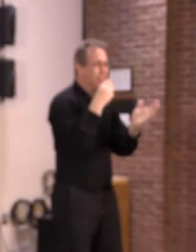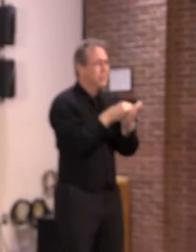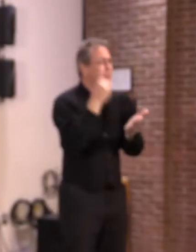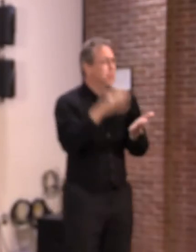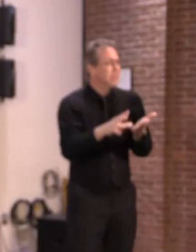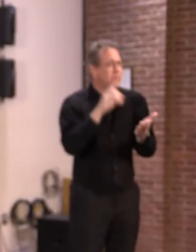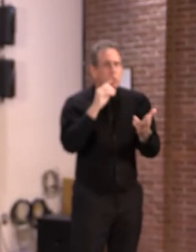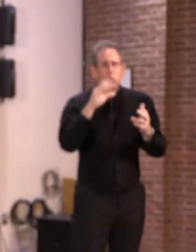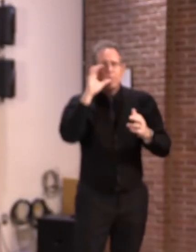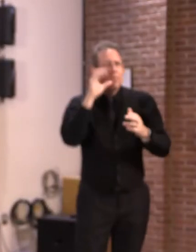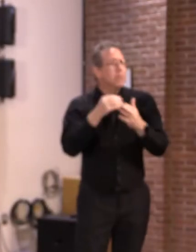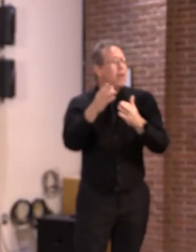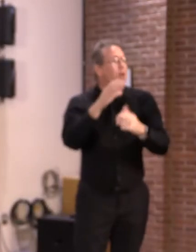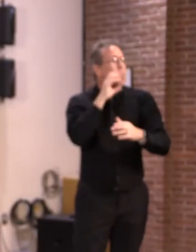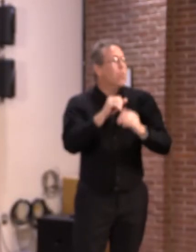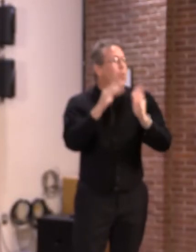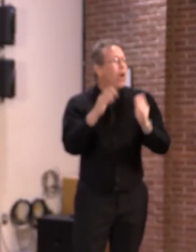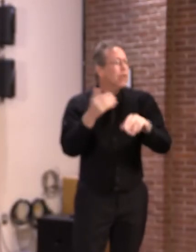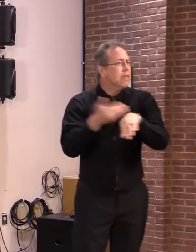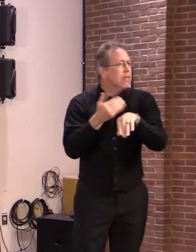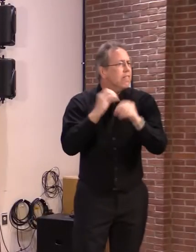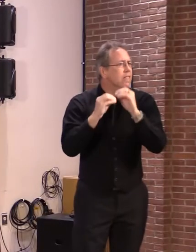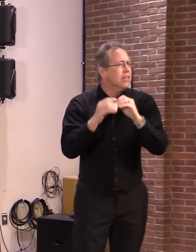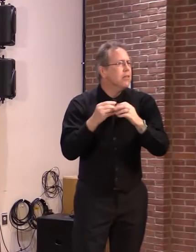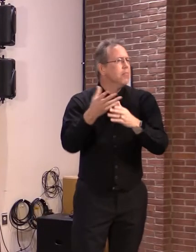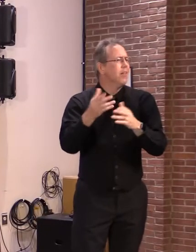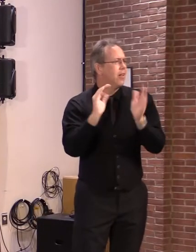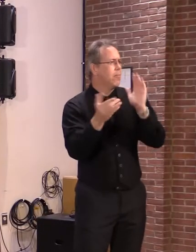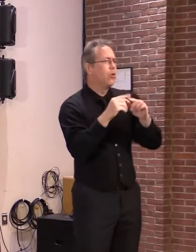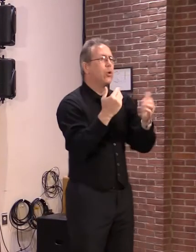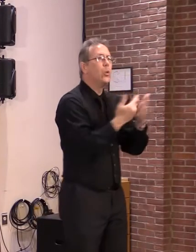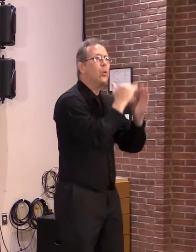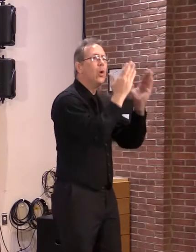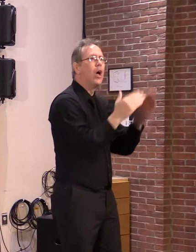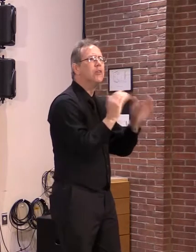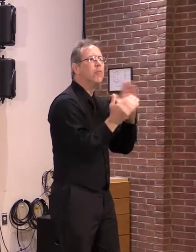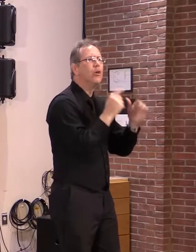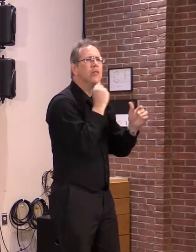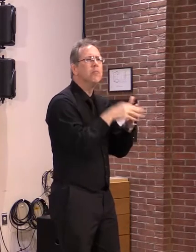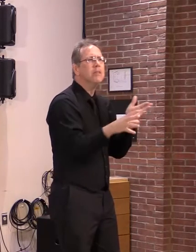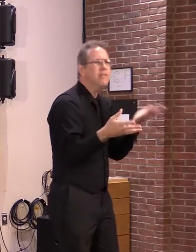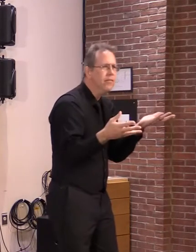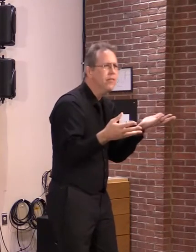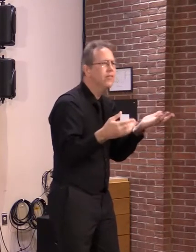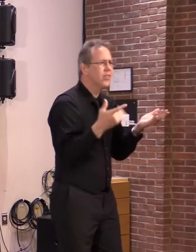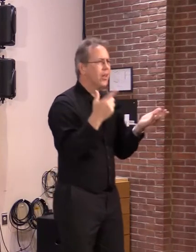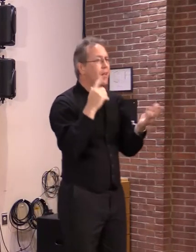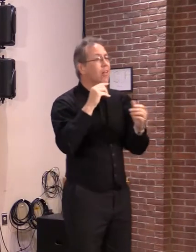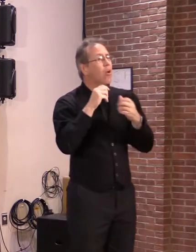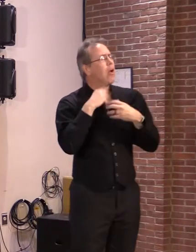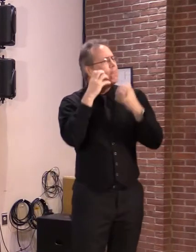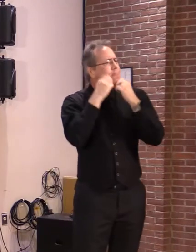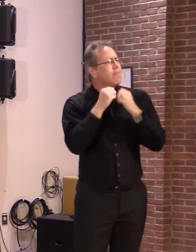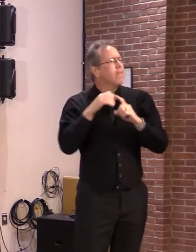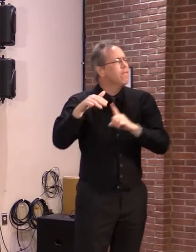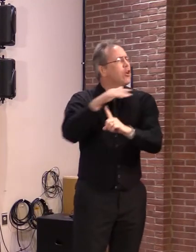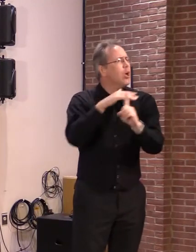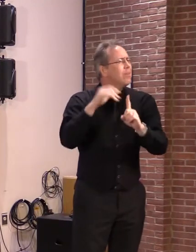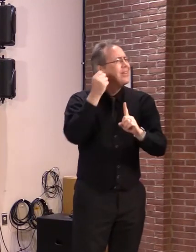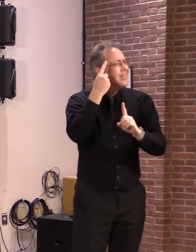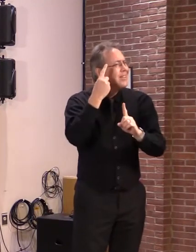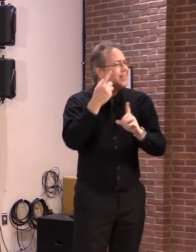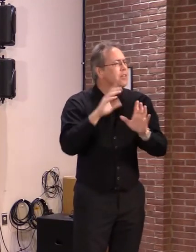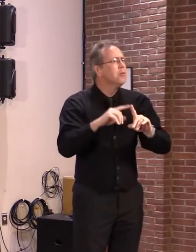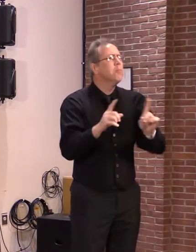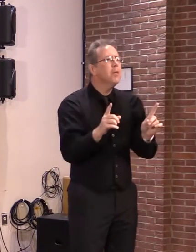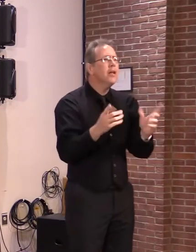I share the goal of preserving and protecting the environment. But we're faced with an unfortunate reality.